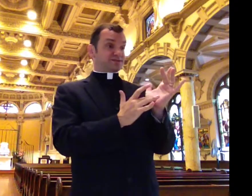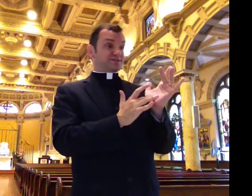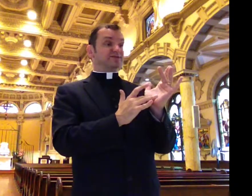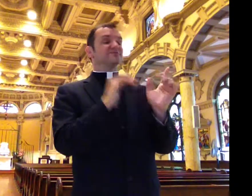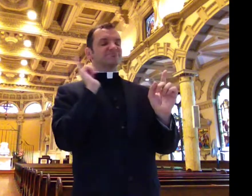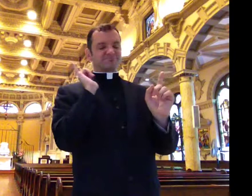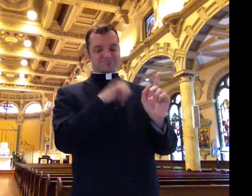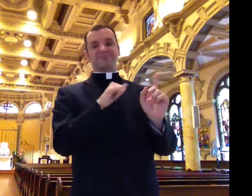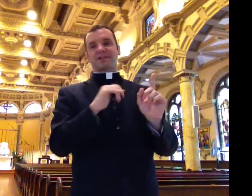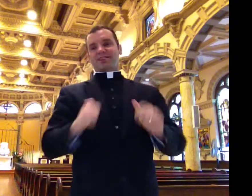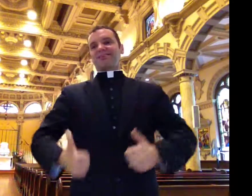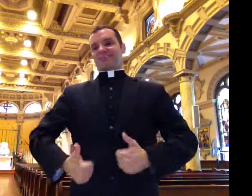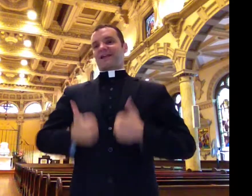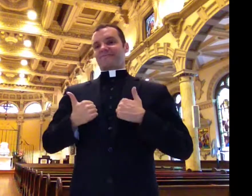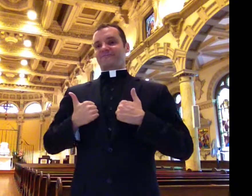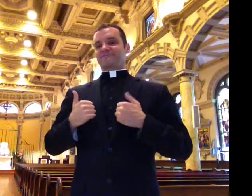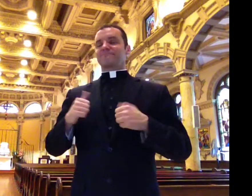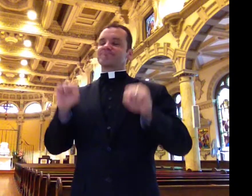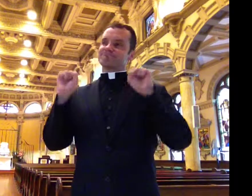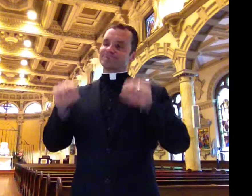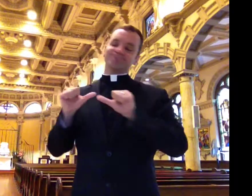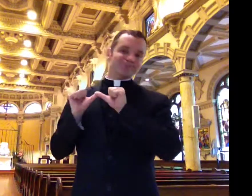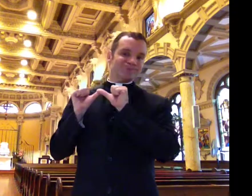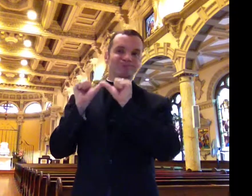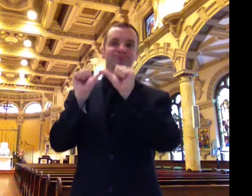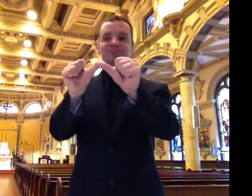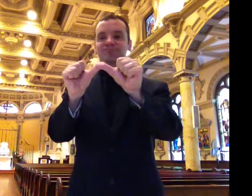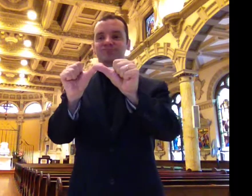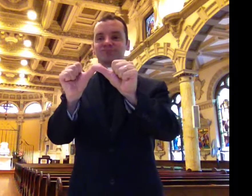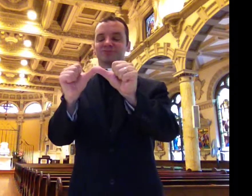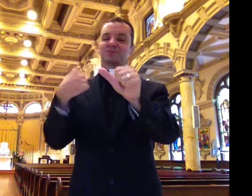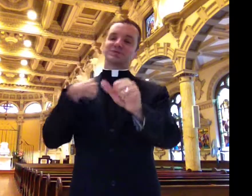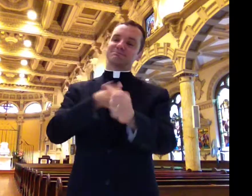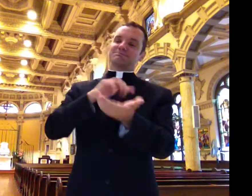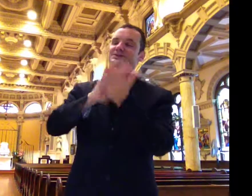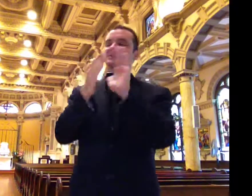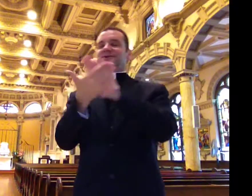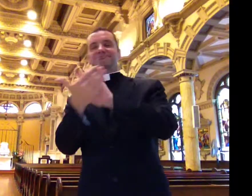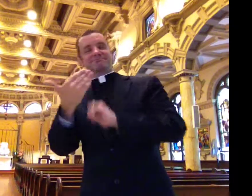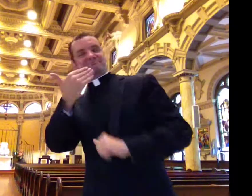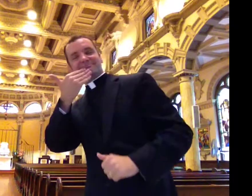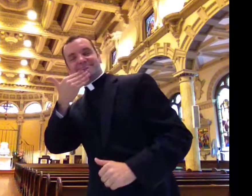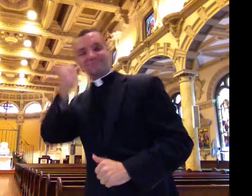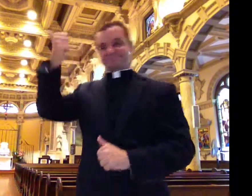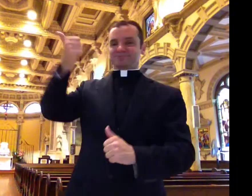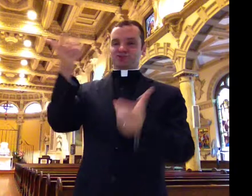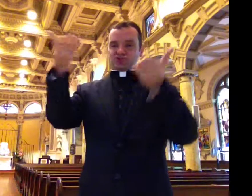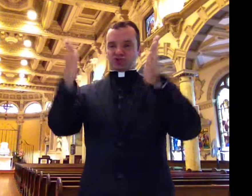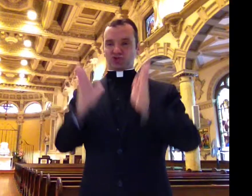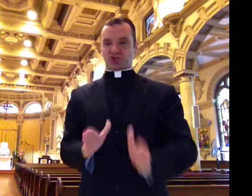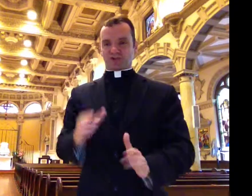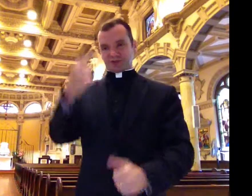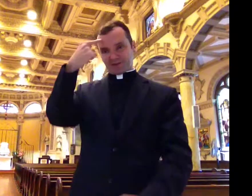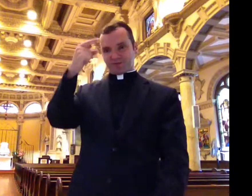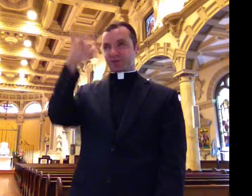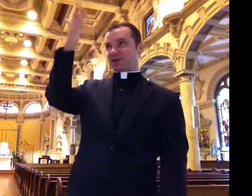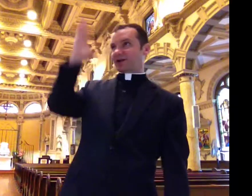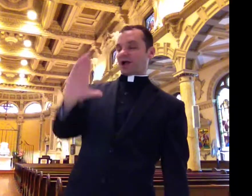But with faith in Jesus, we can have life. And we can have eternal life. We are